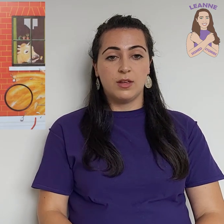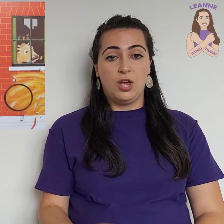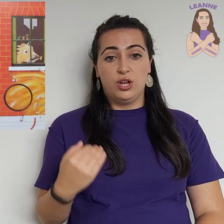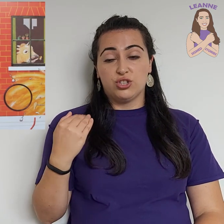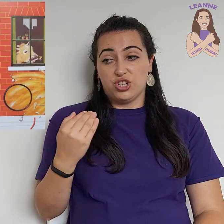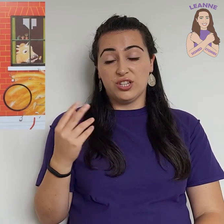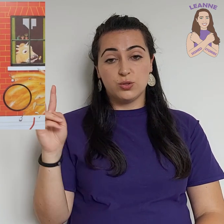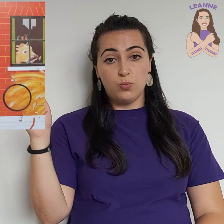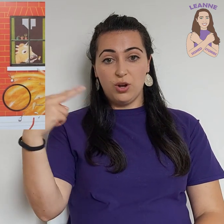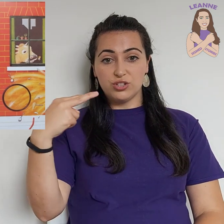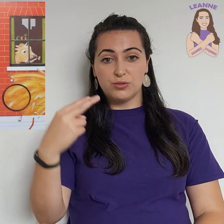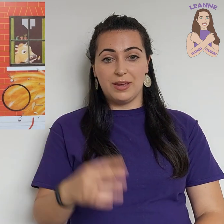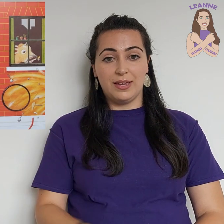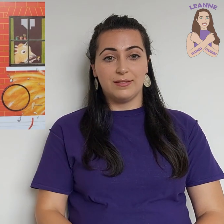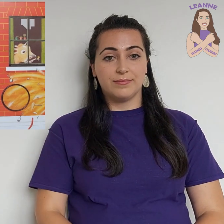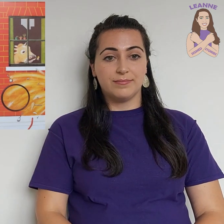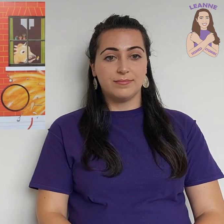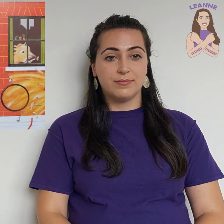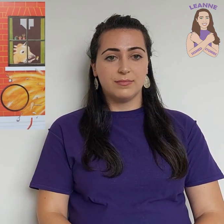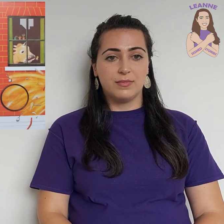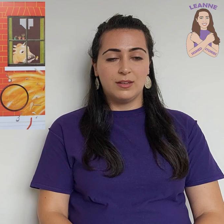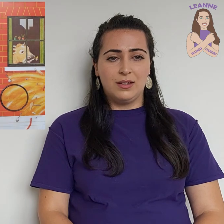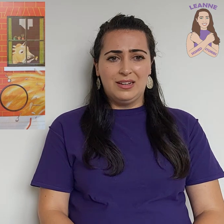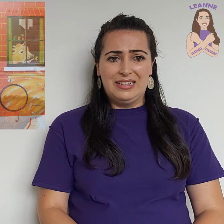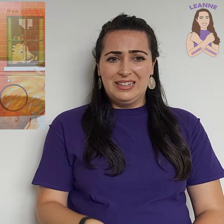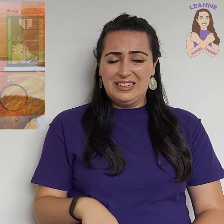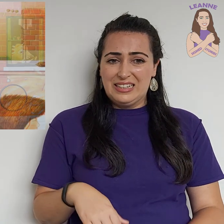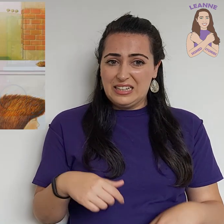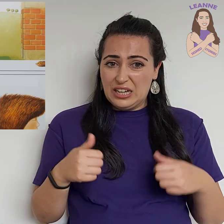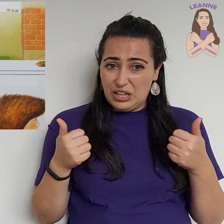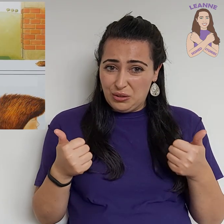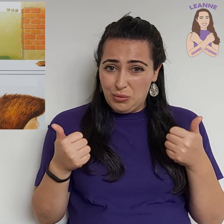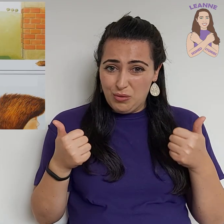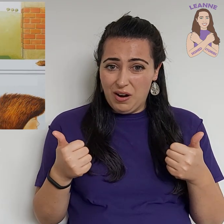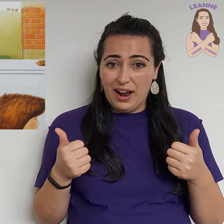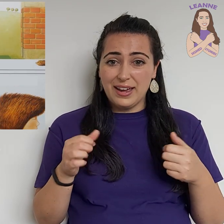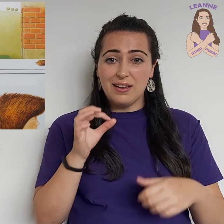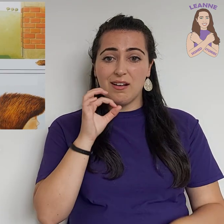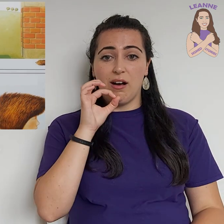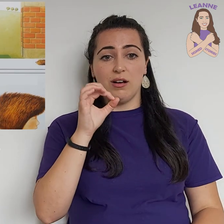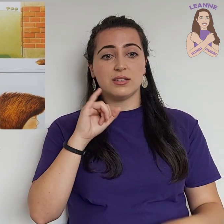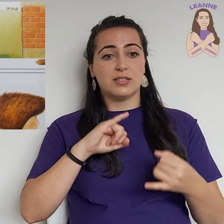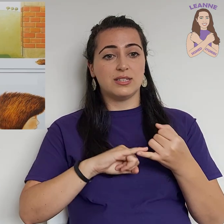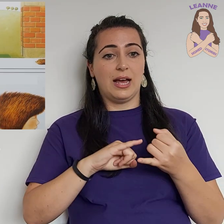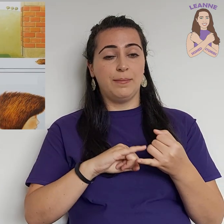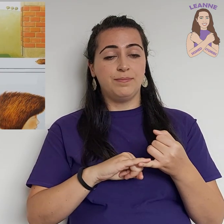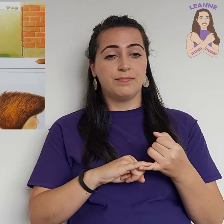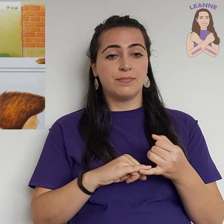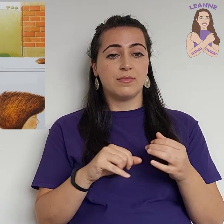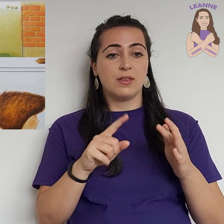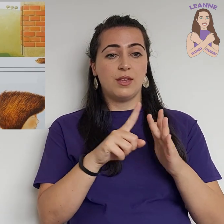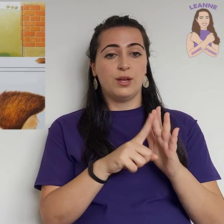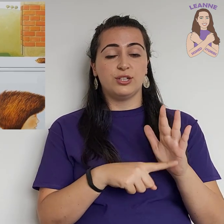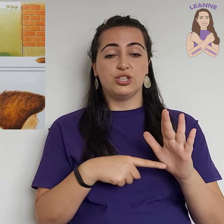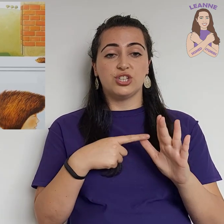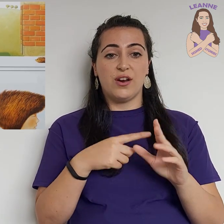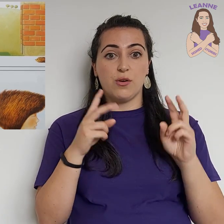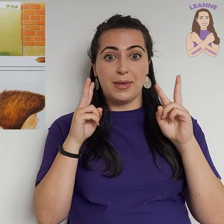Just watch me. Are you alright? asked Sam. Jeremy